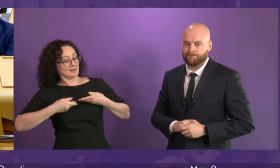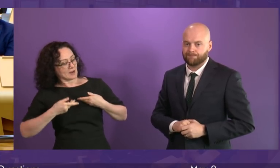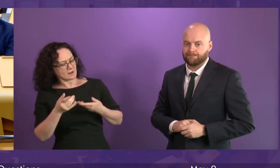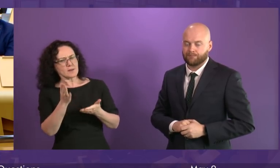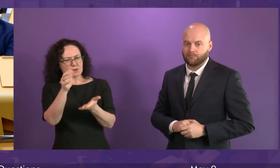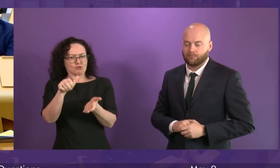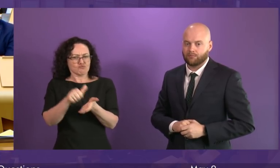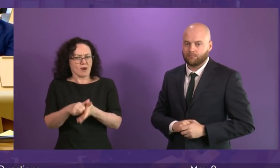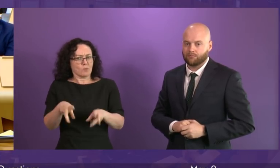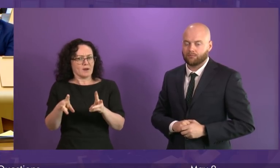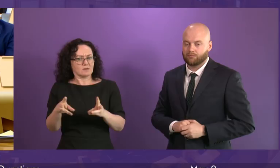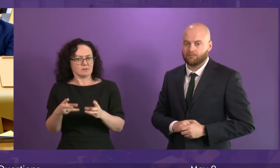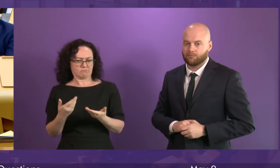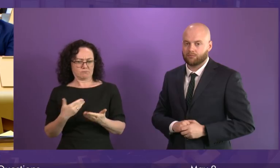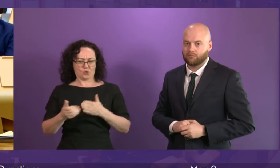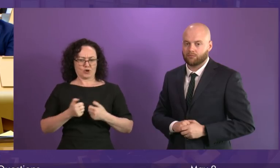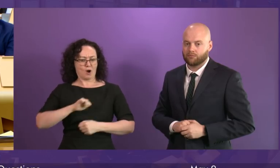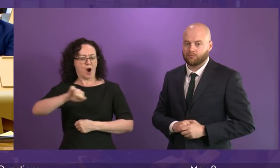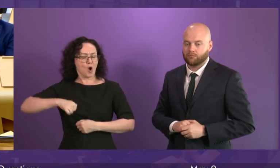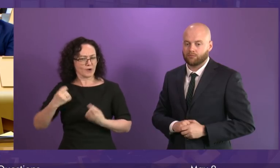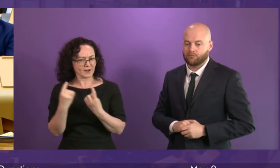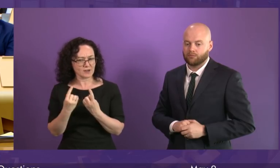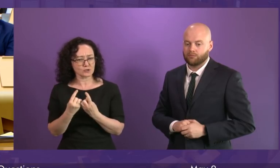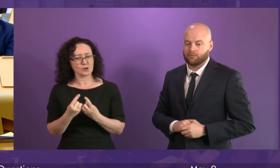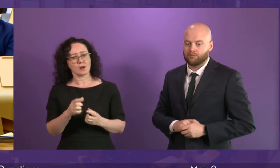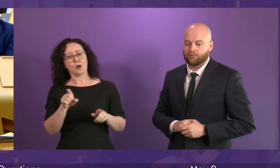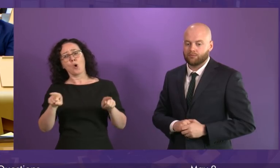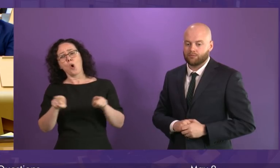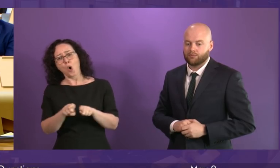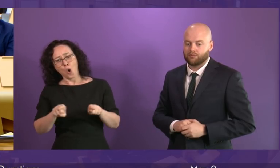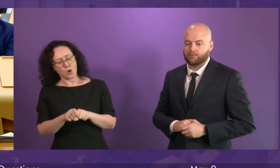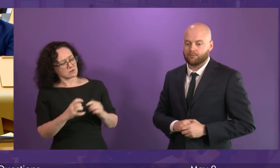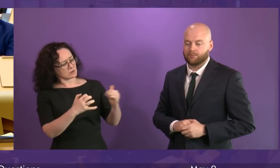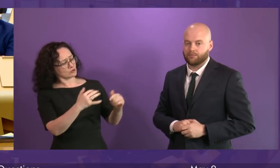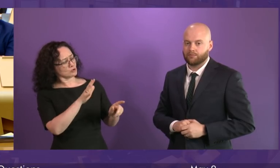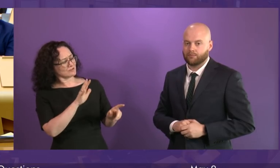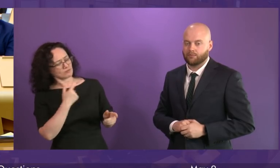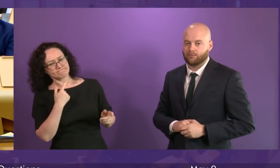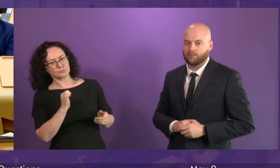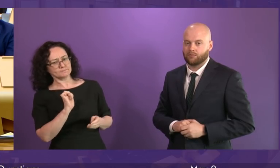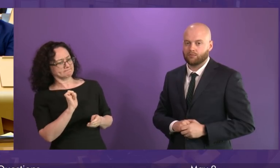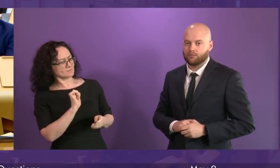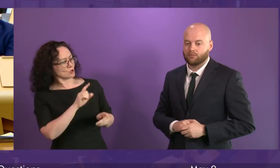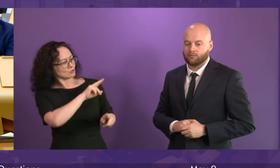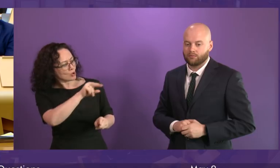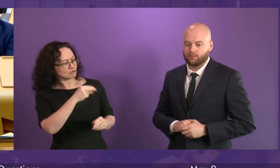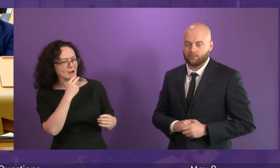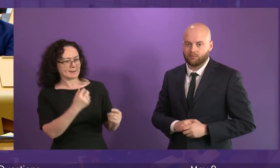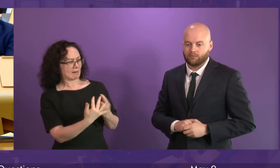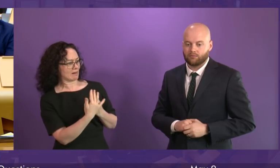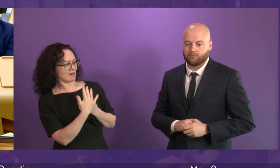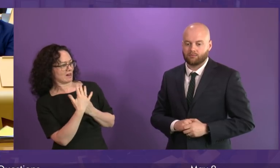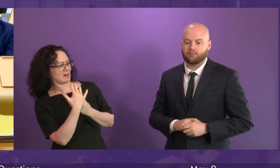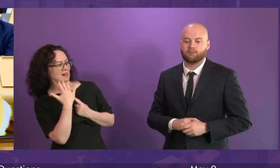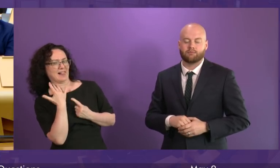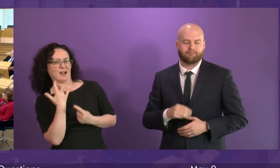and ADT. And they should stop the creeping centralisation that we are seeing as a result of their